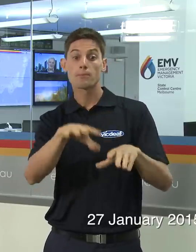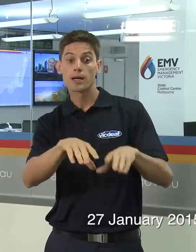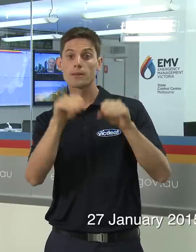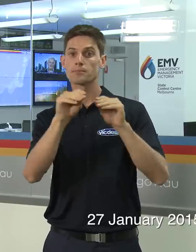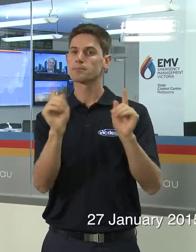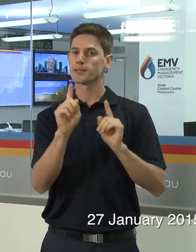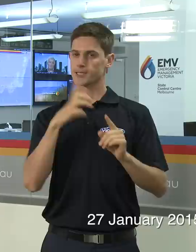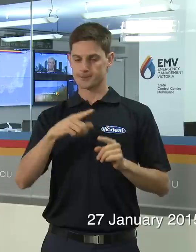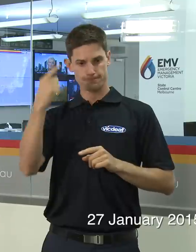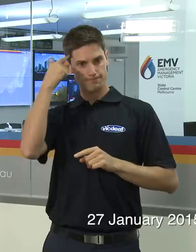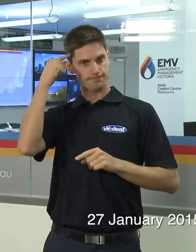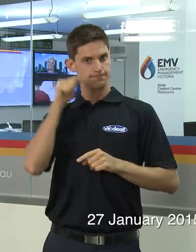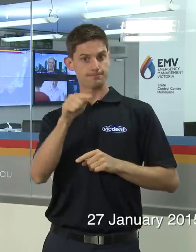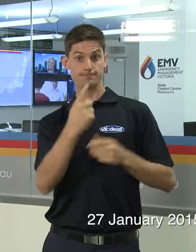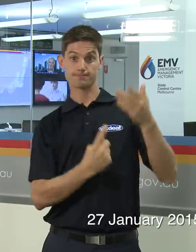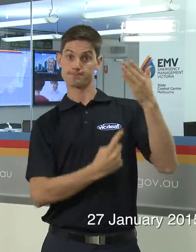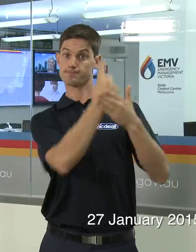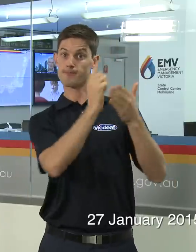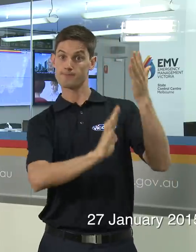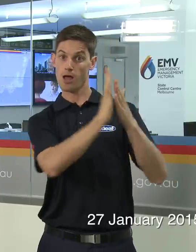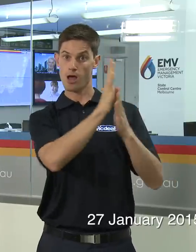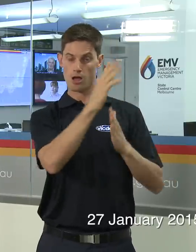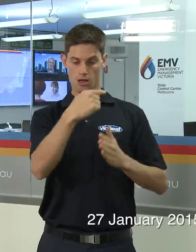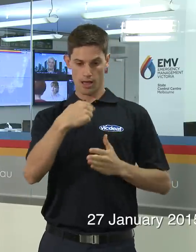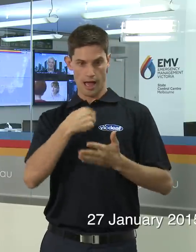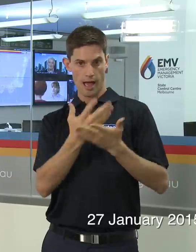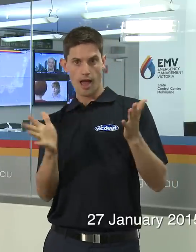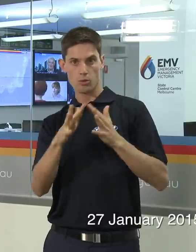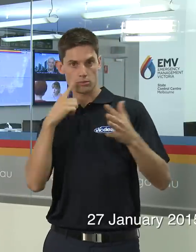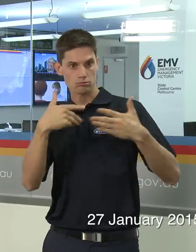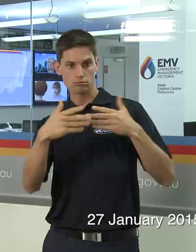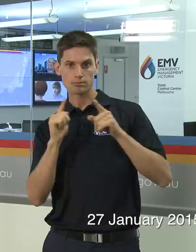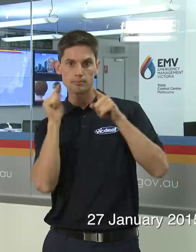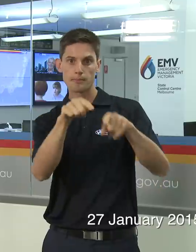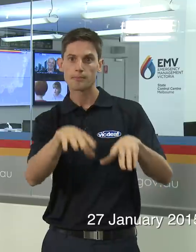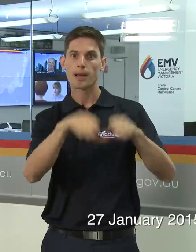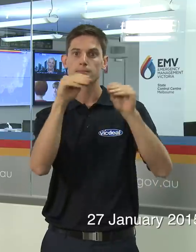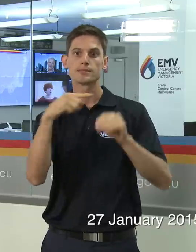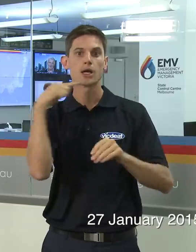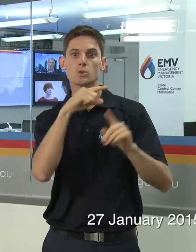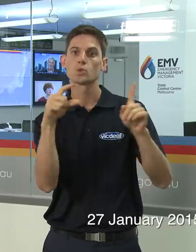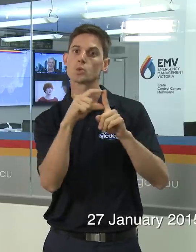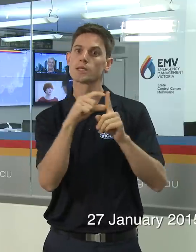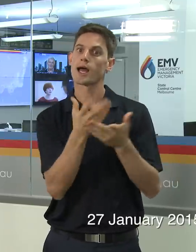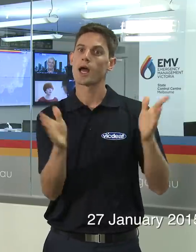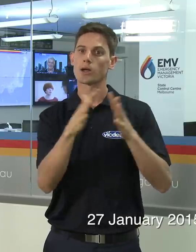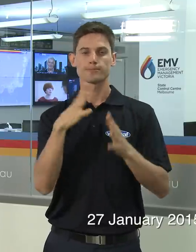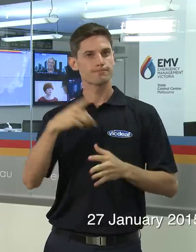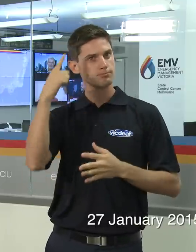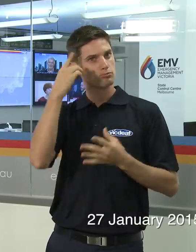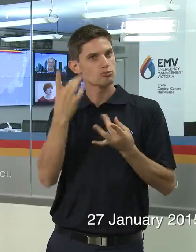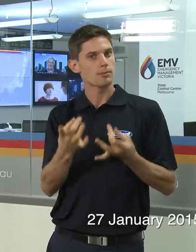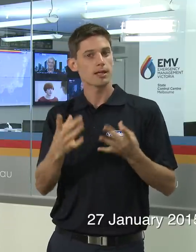because that's the critical time of when fires are more active and we all know what can happen. So in summary I think it's really important to